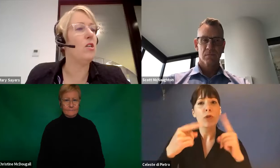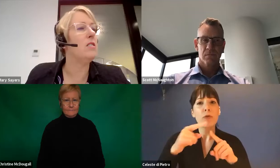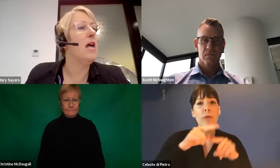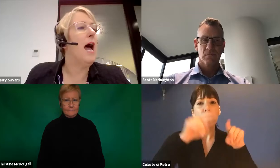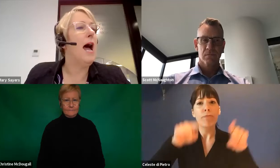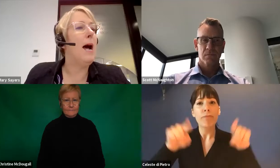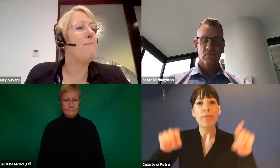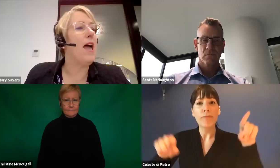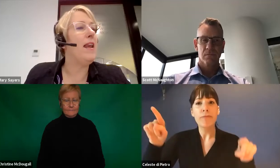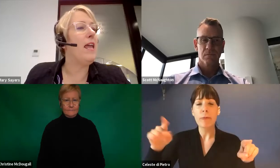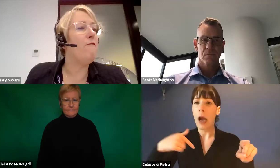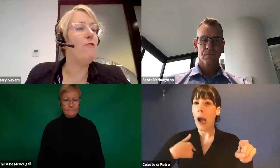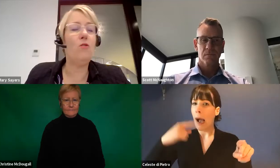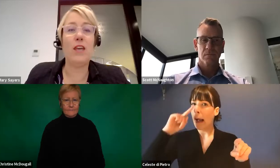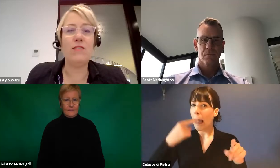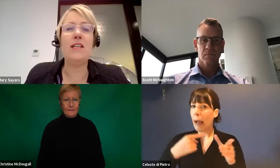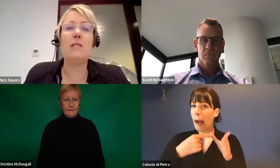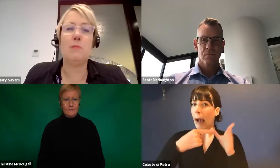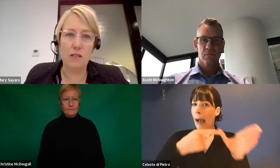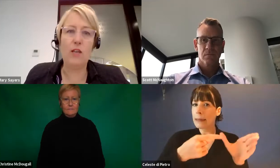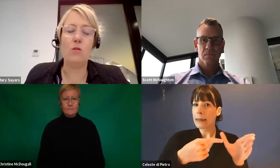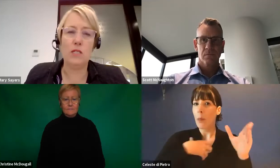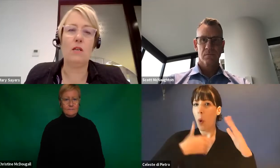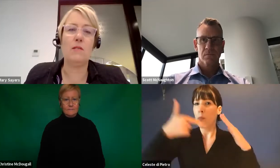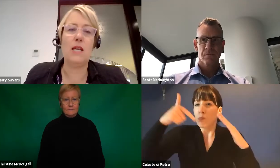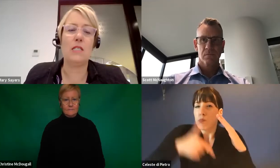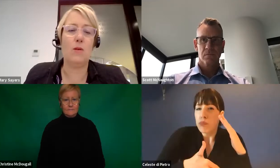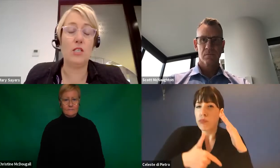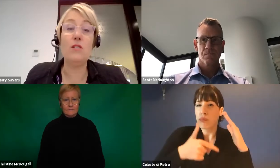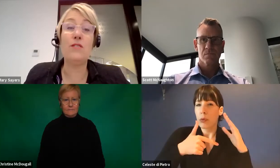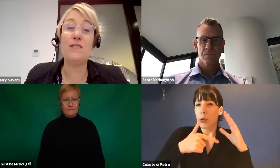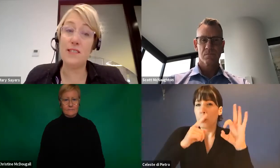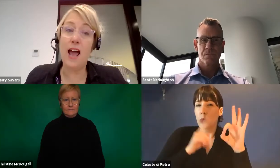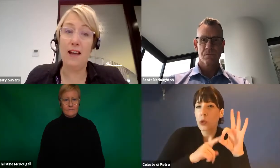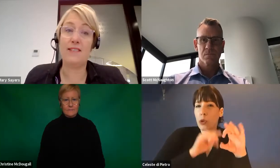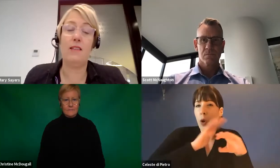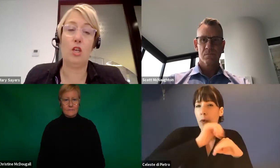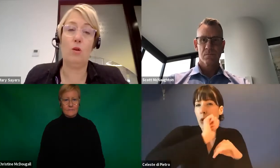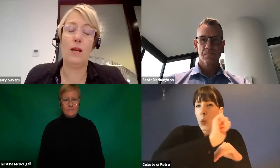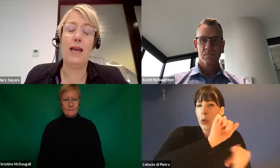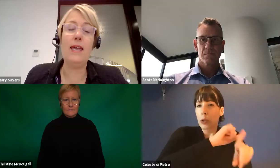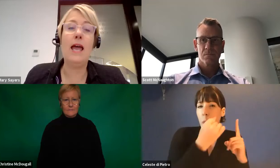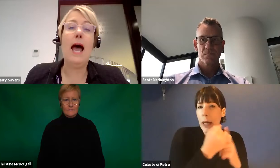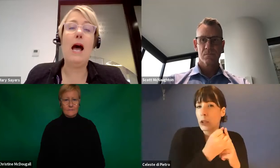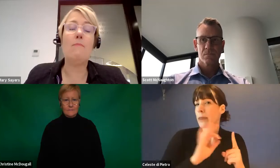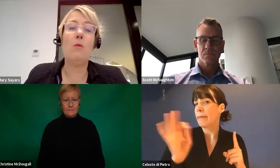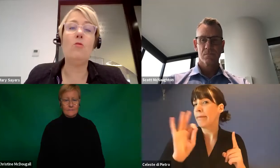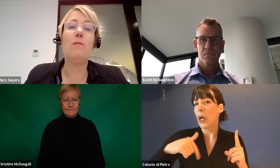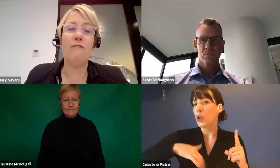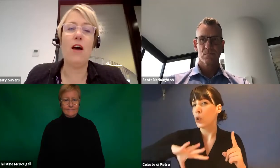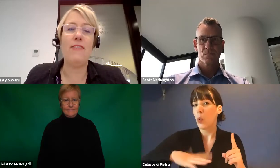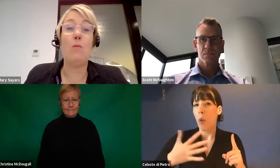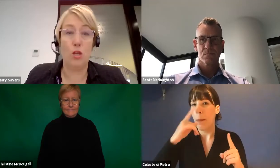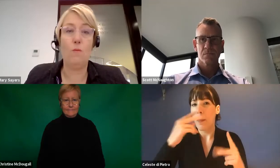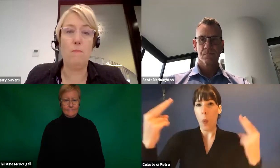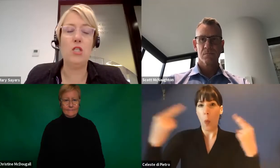questions. And if there is any specific or circumstance questions, you can still ask it in the Q&A. And we'll